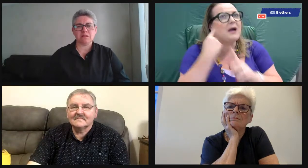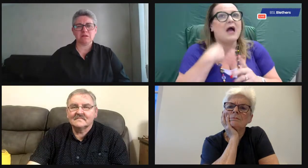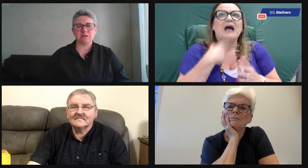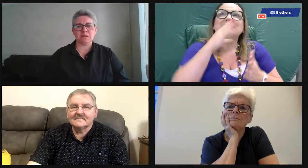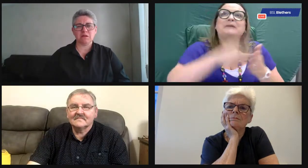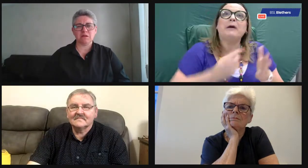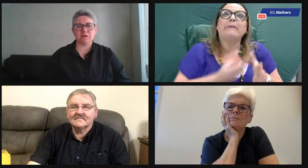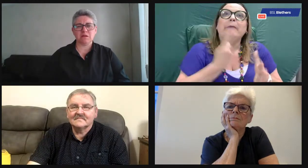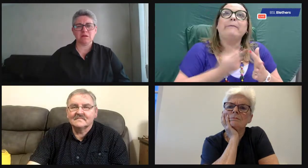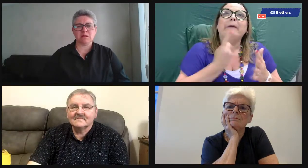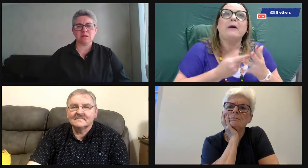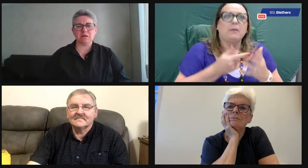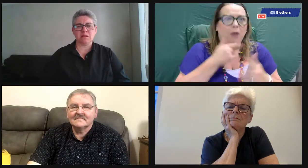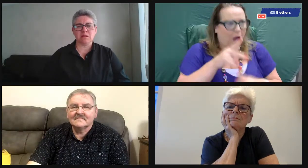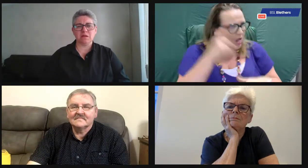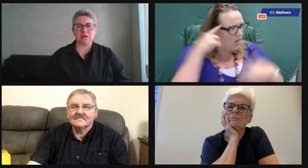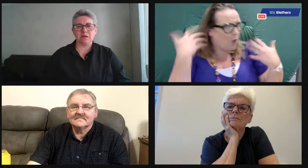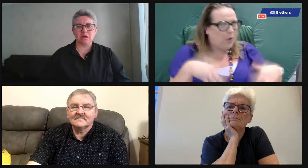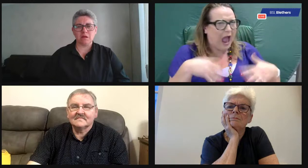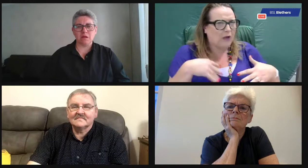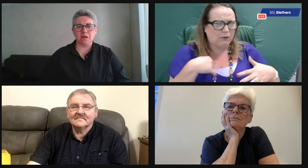know, you've asked me about my experience,